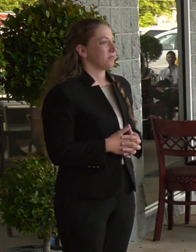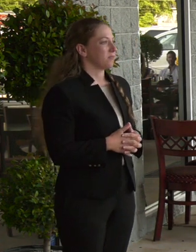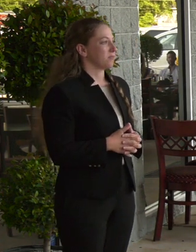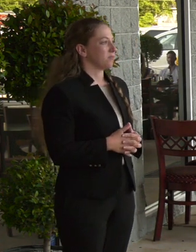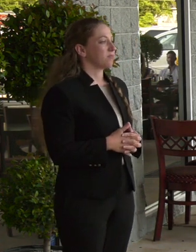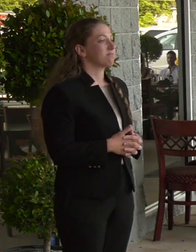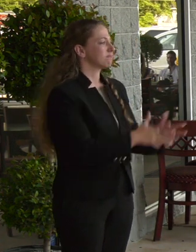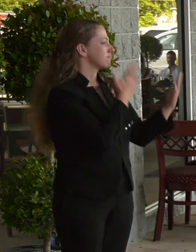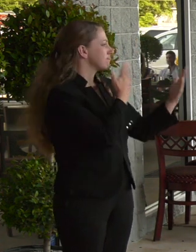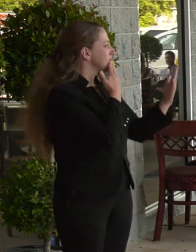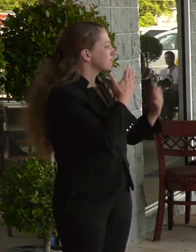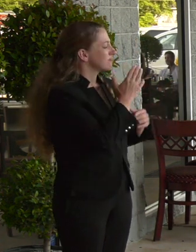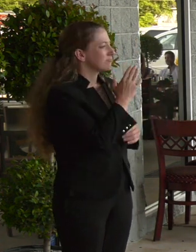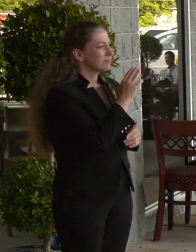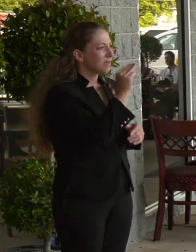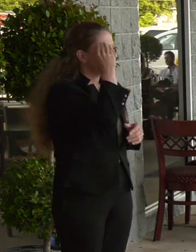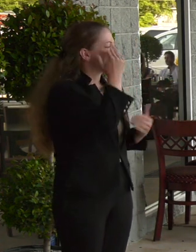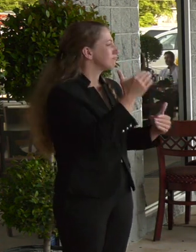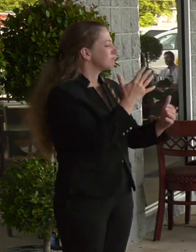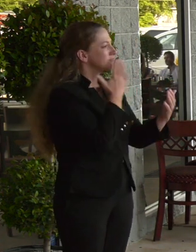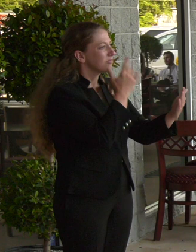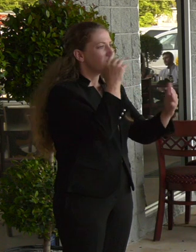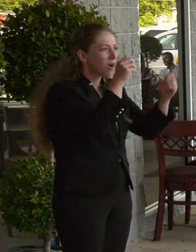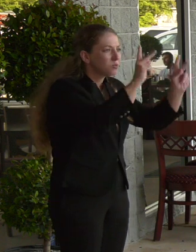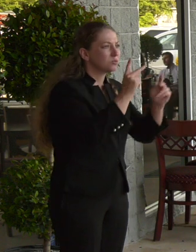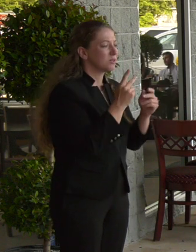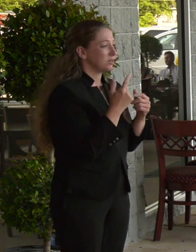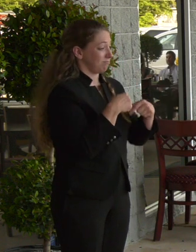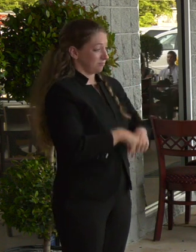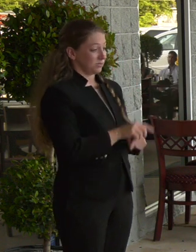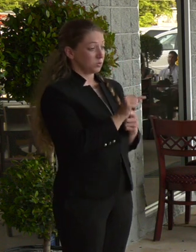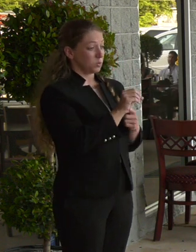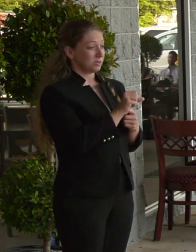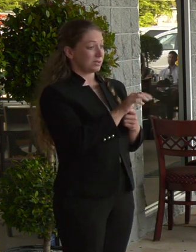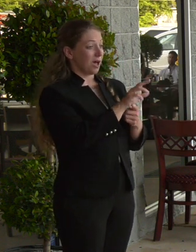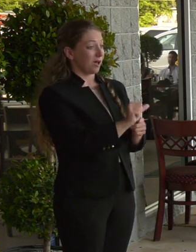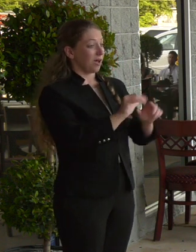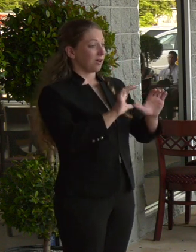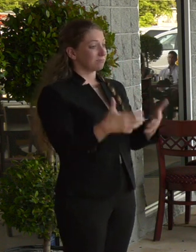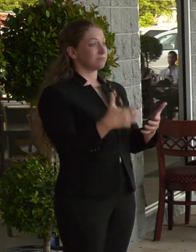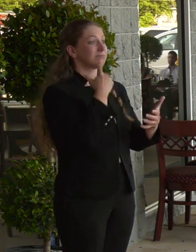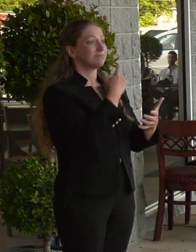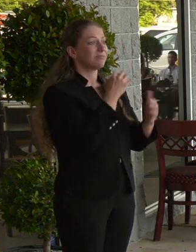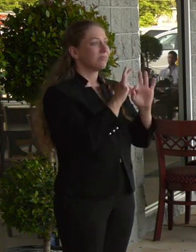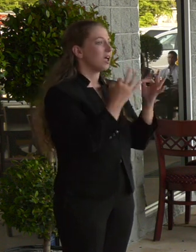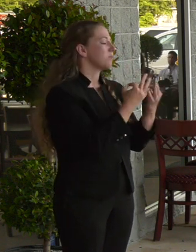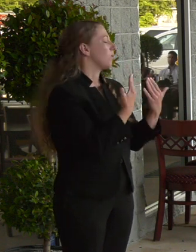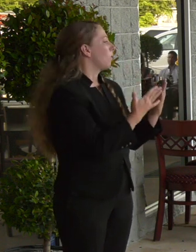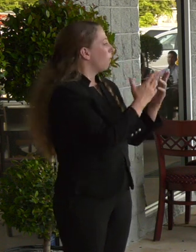Thank you, Mayor, very much for this opportunity. I'm here at the Toscana family. We're both honored and humbled by